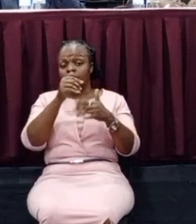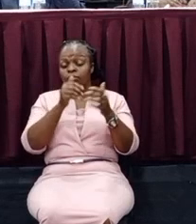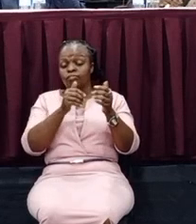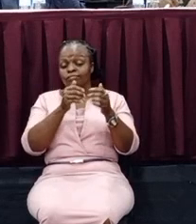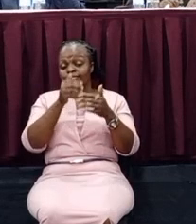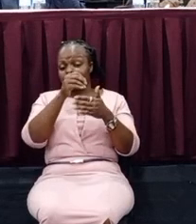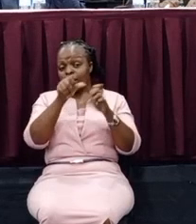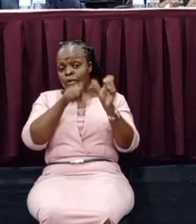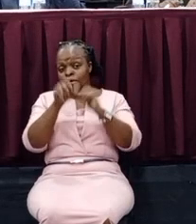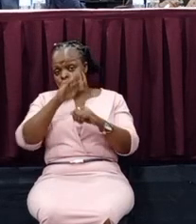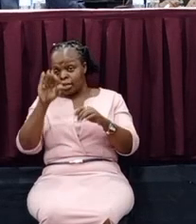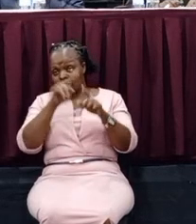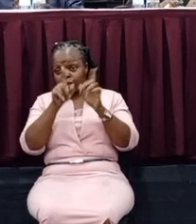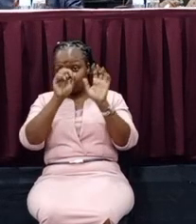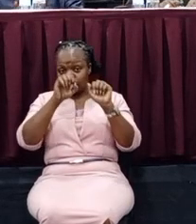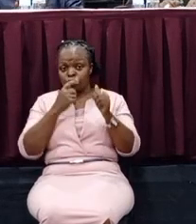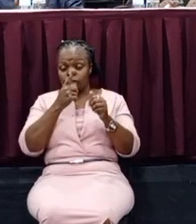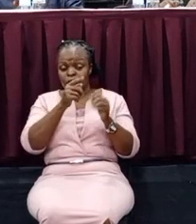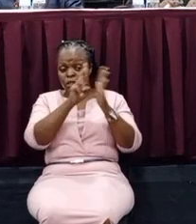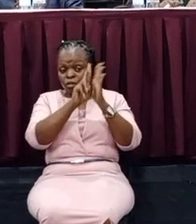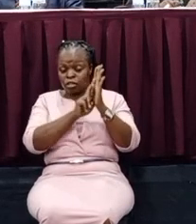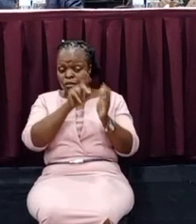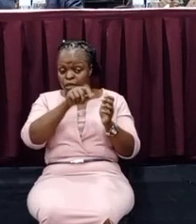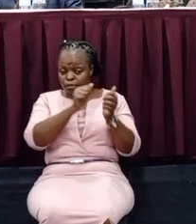say, these regulations need to be modified this way.